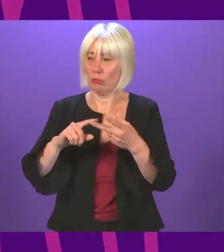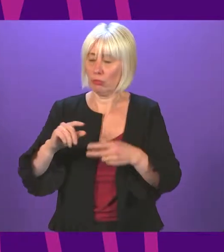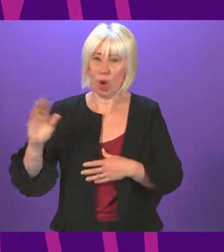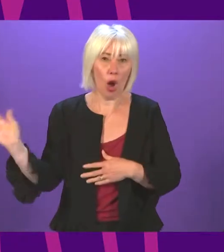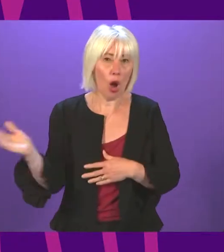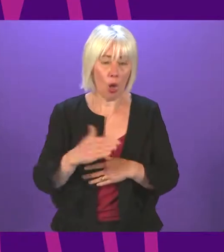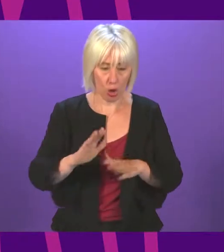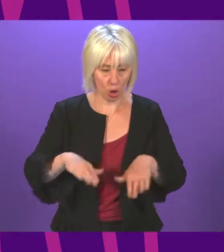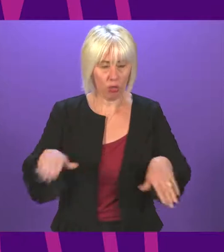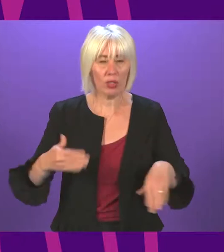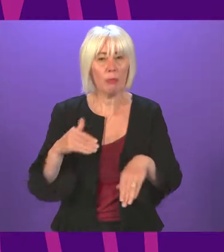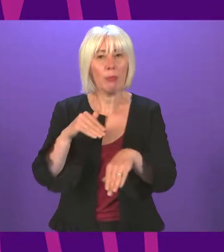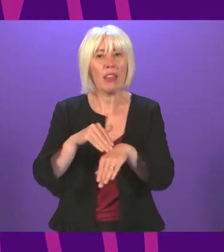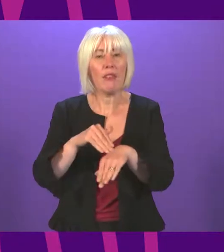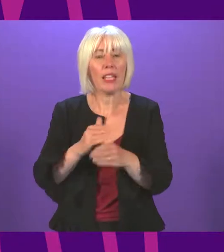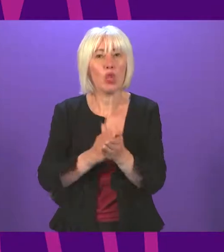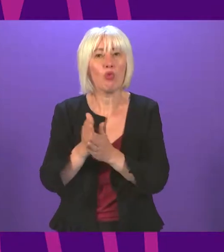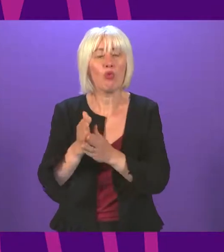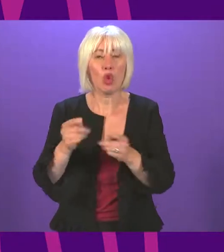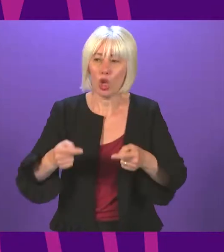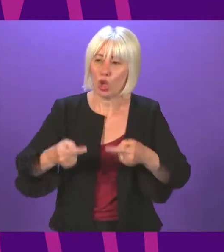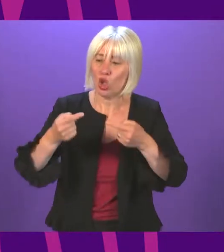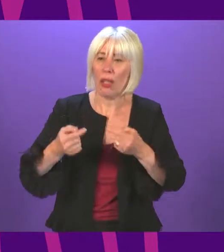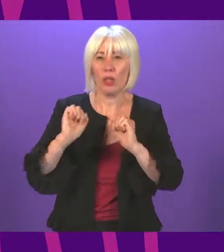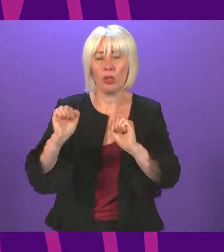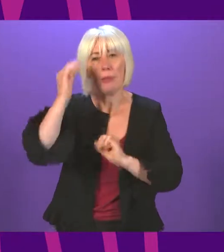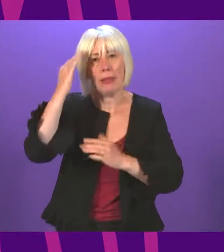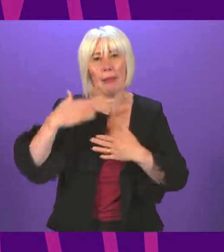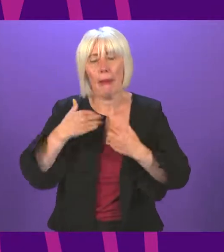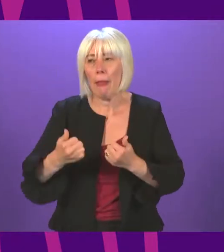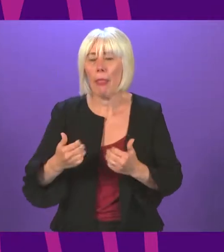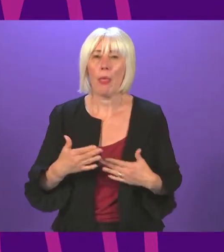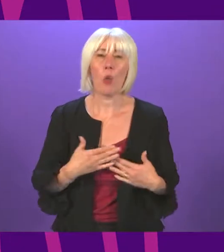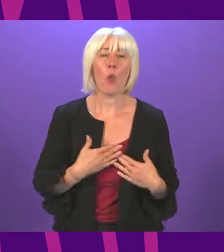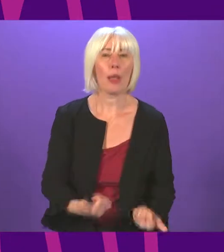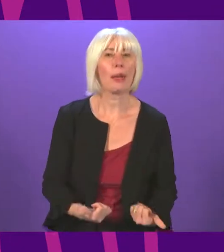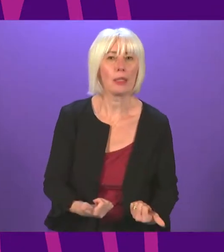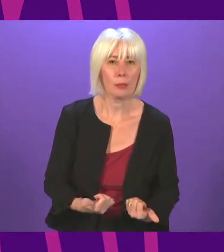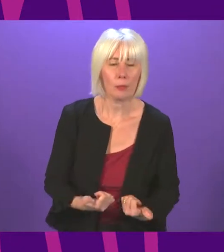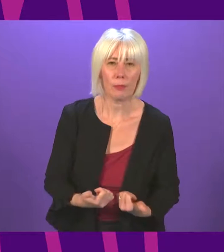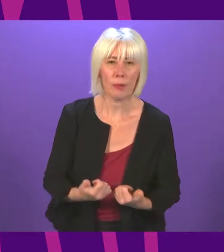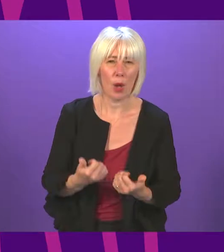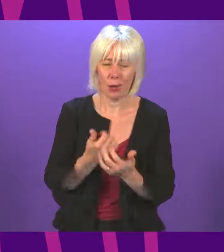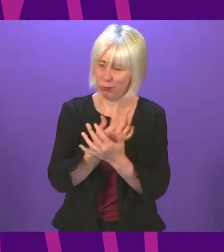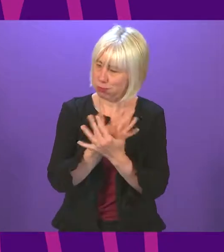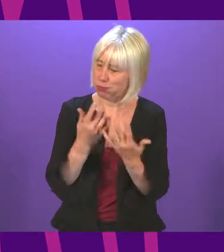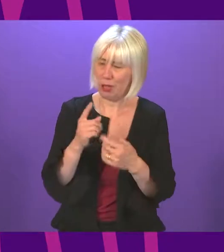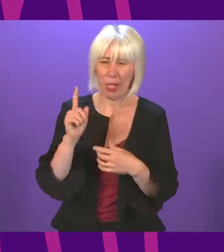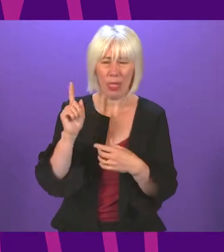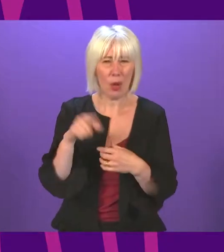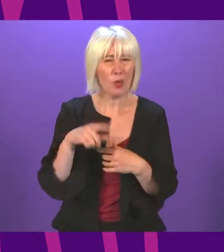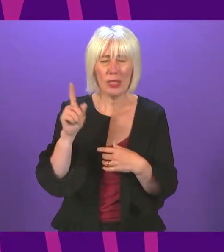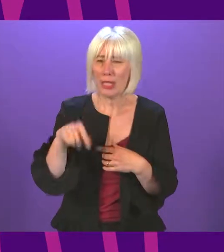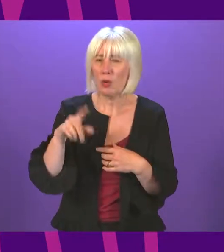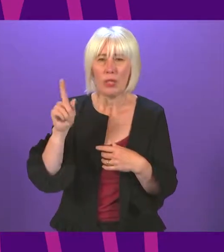has been touched by challenges around their mental health and their wellbeing. There are tens of thousands, if not hundreds of